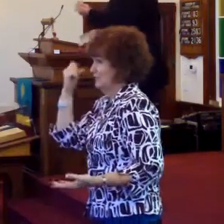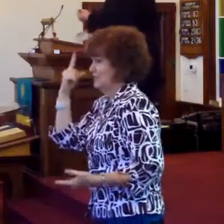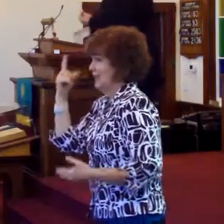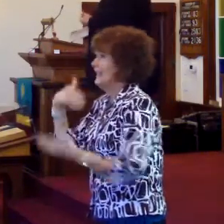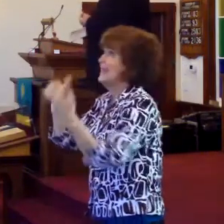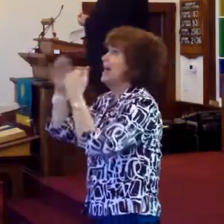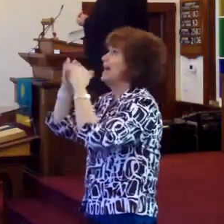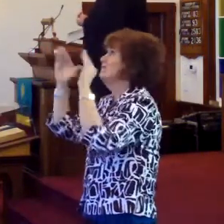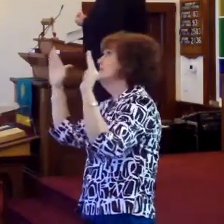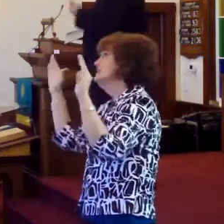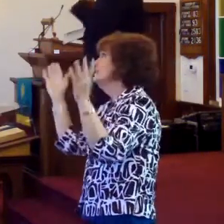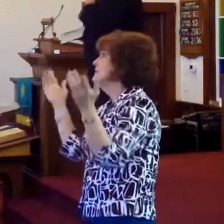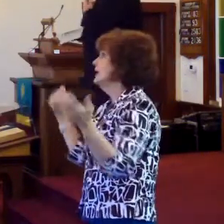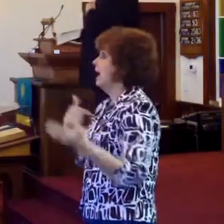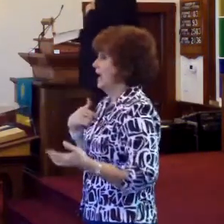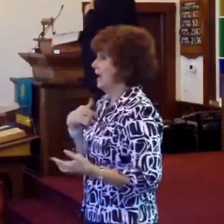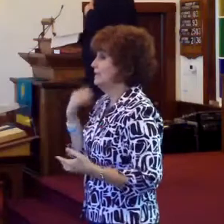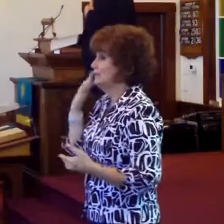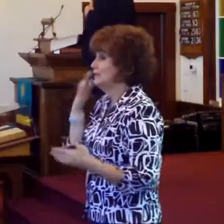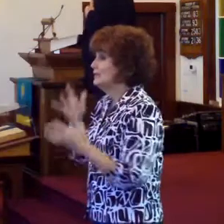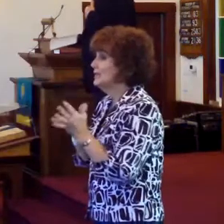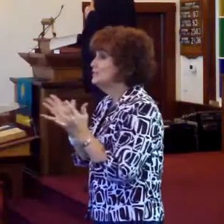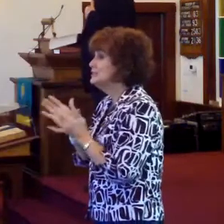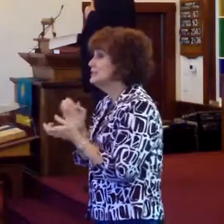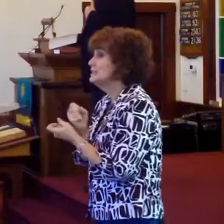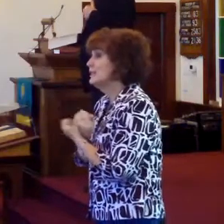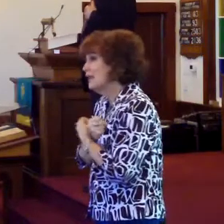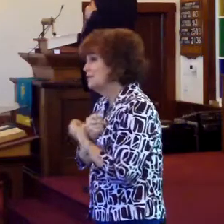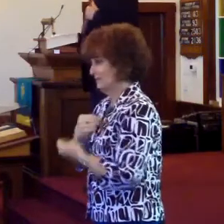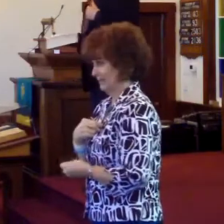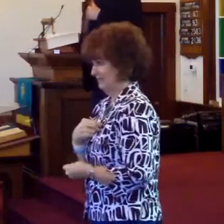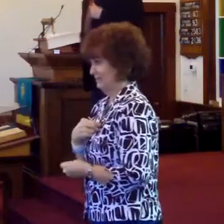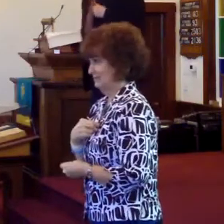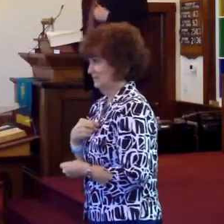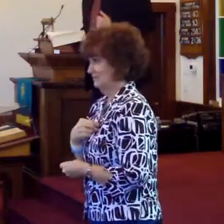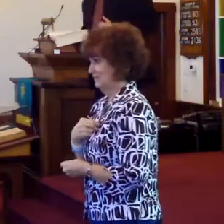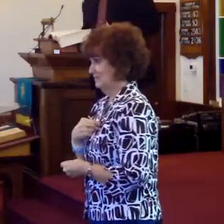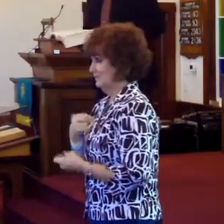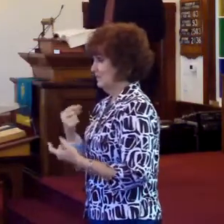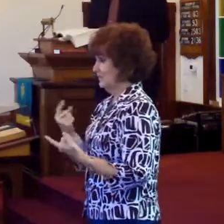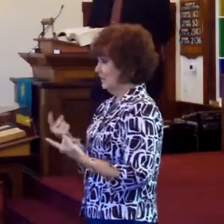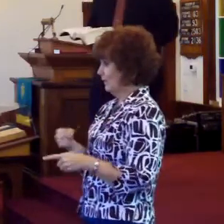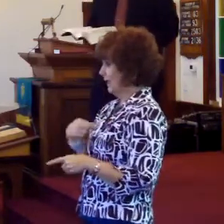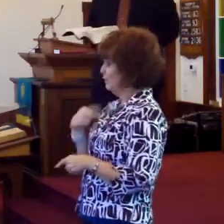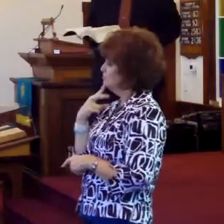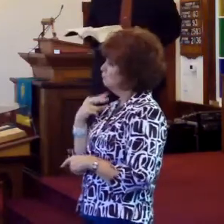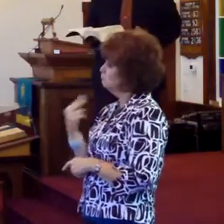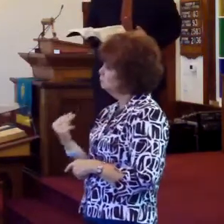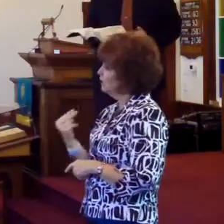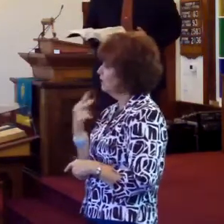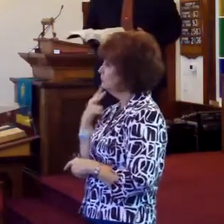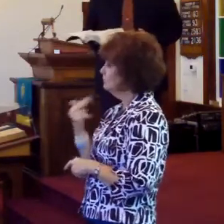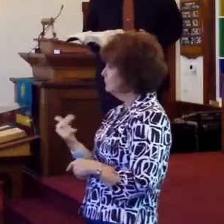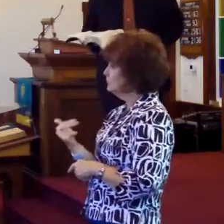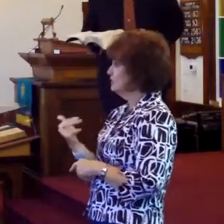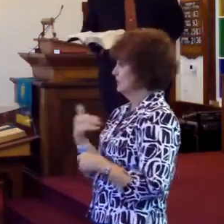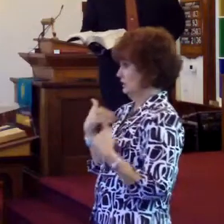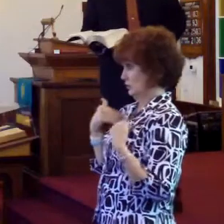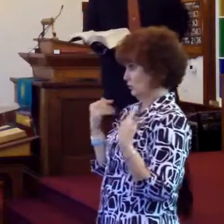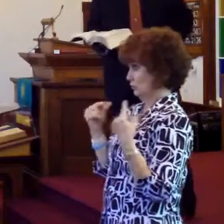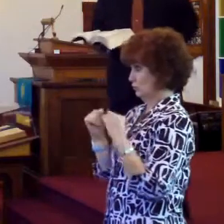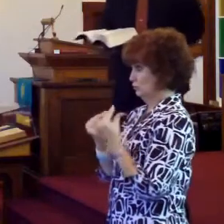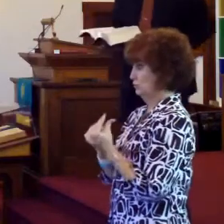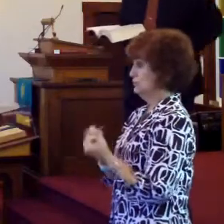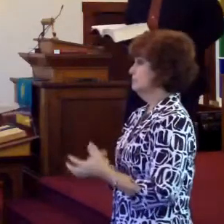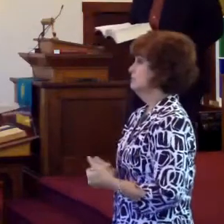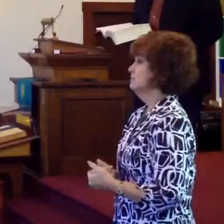about heaven. But I did know that Jesus loved me. When I was 12, 13 years old in our youth group,